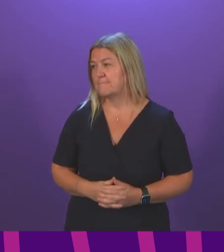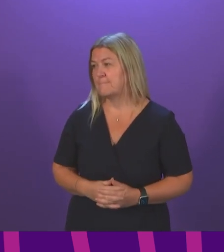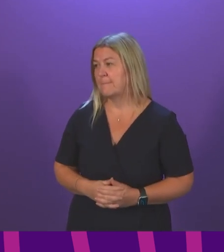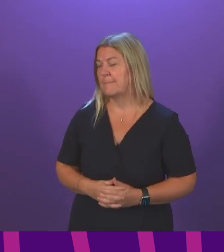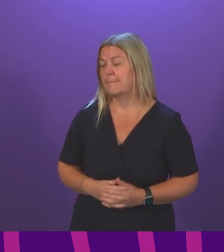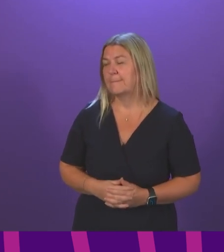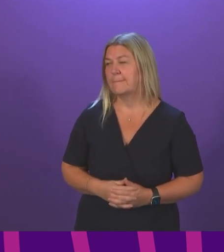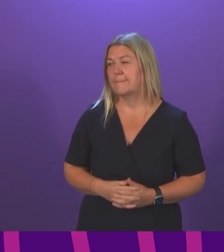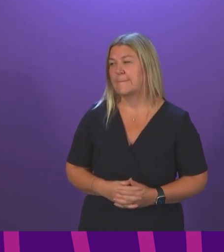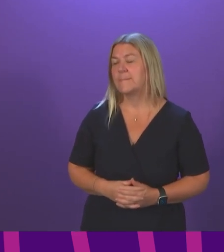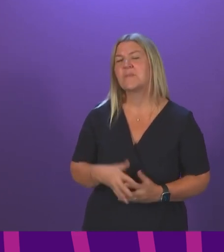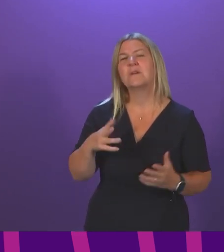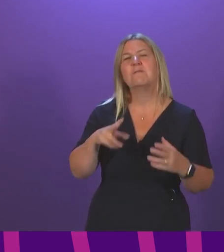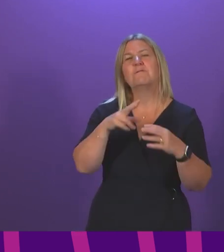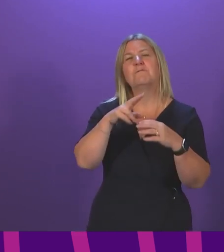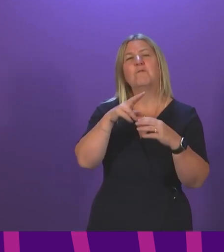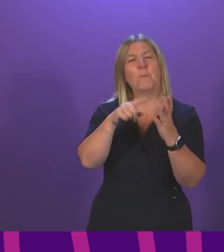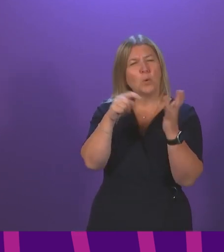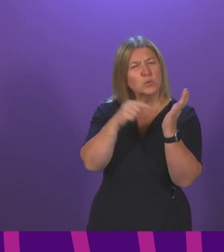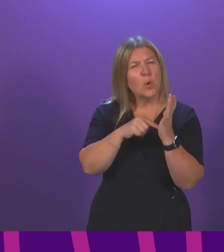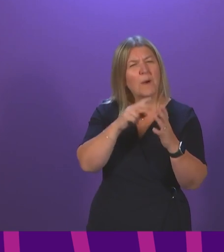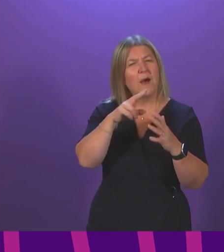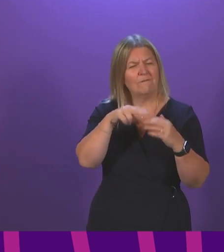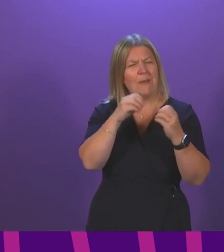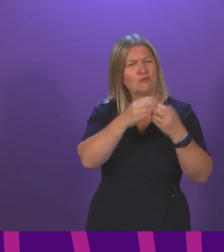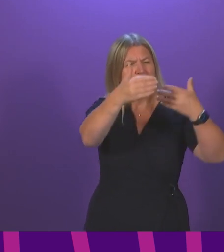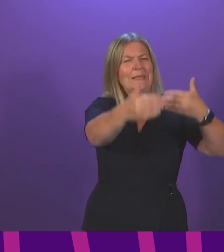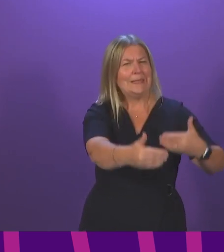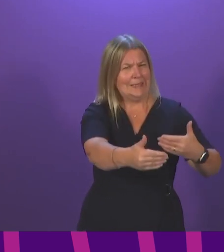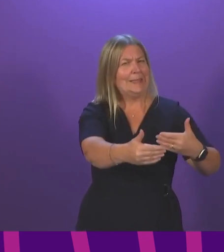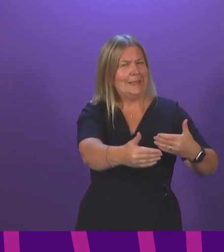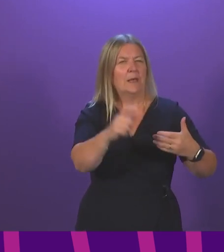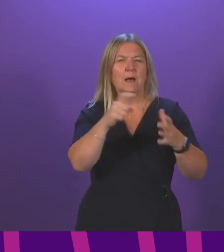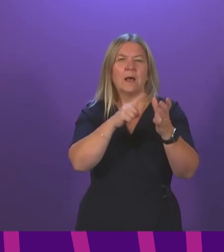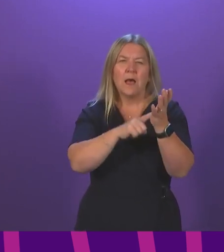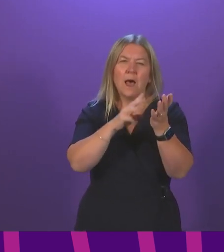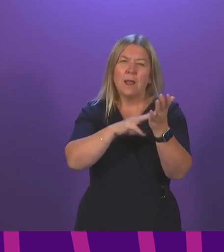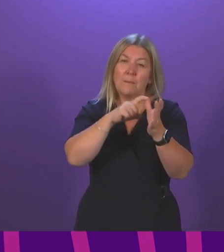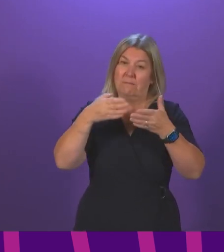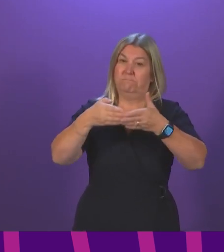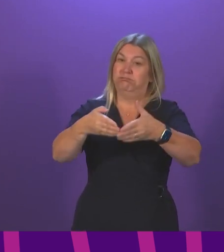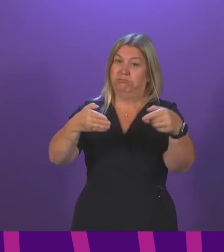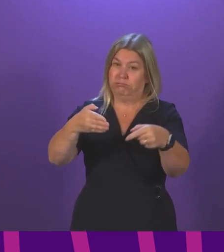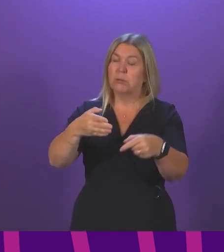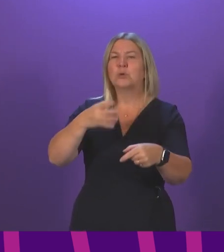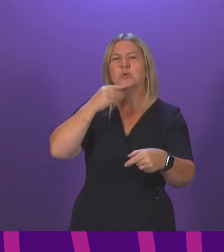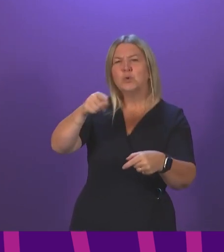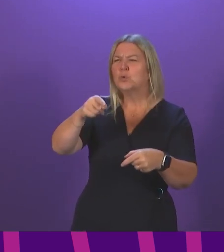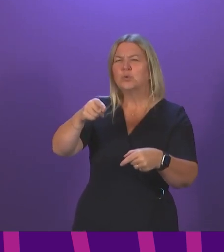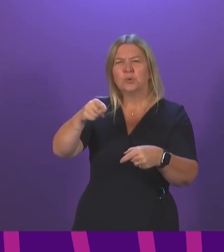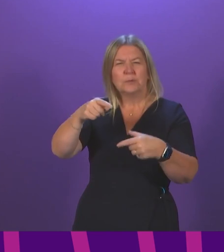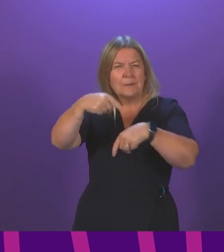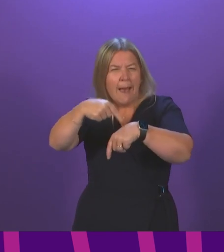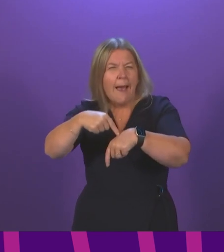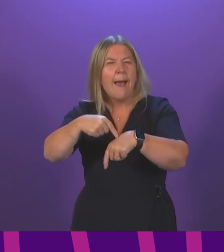The period of October to February can often be a challenging time of the year for CalMac. The company uses this period to dry dock and